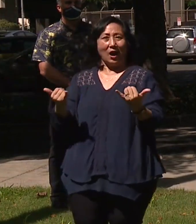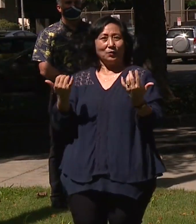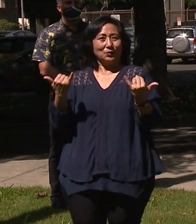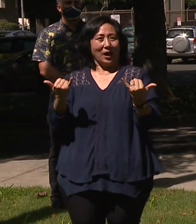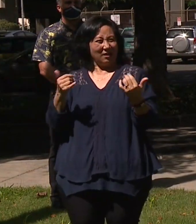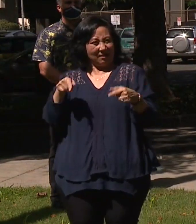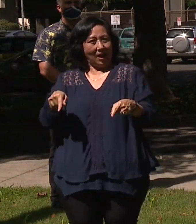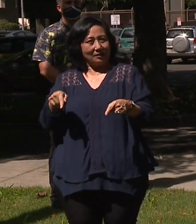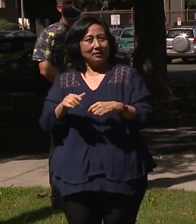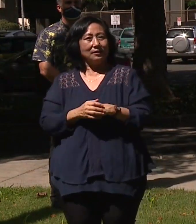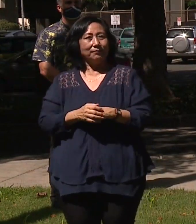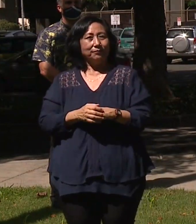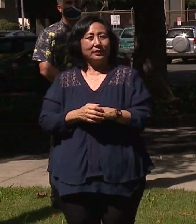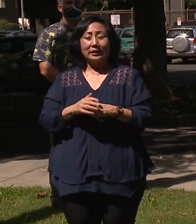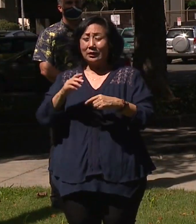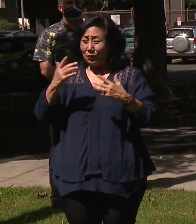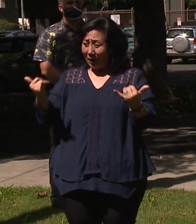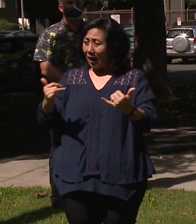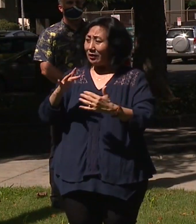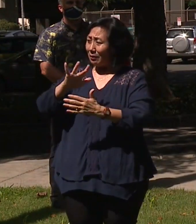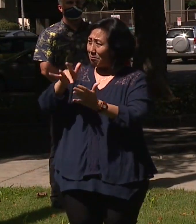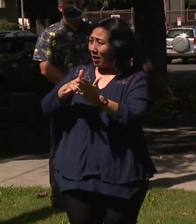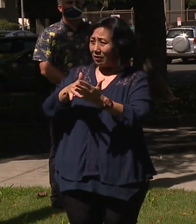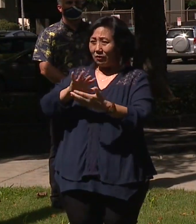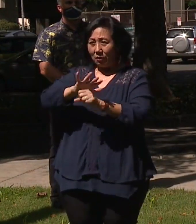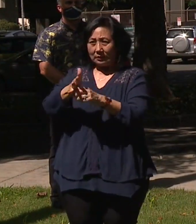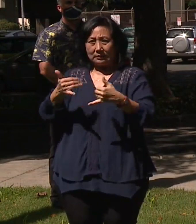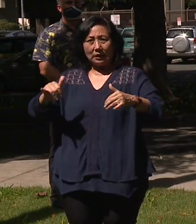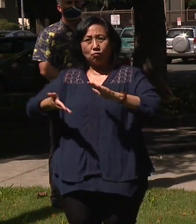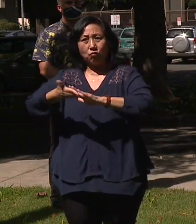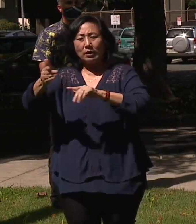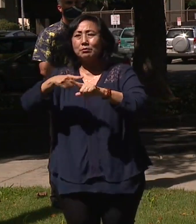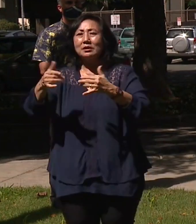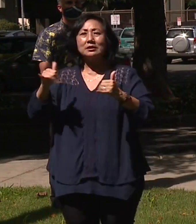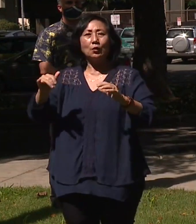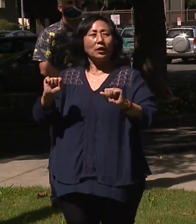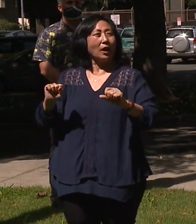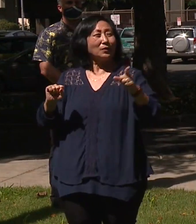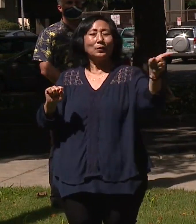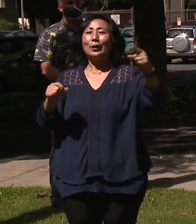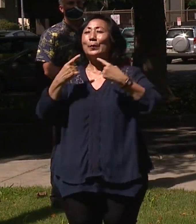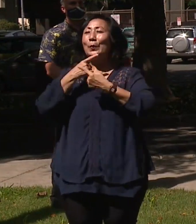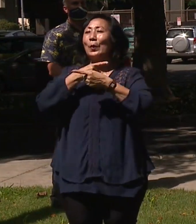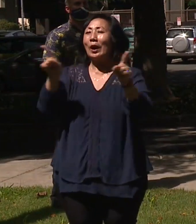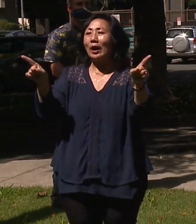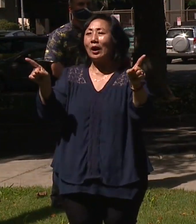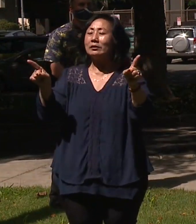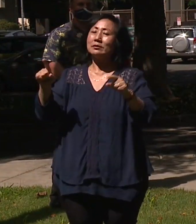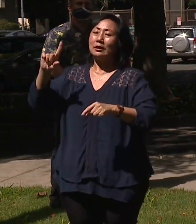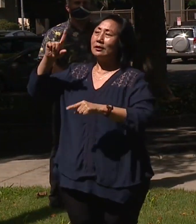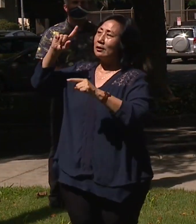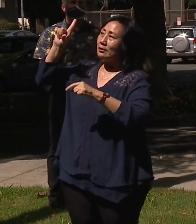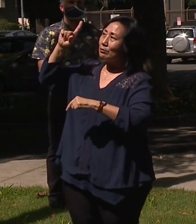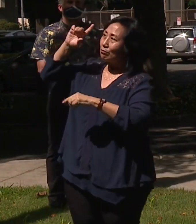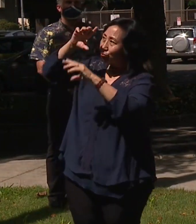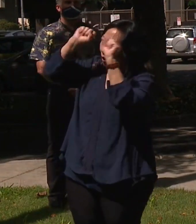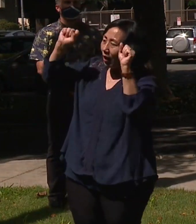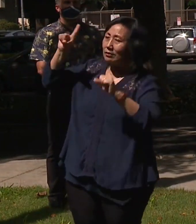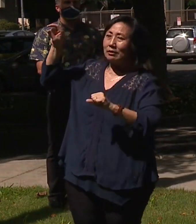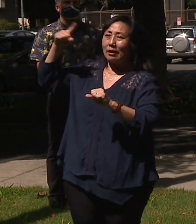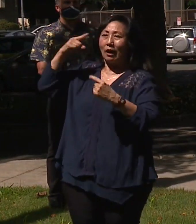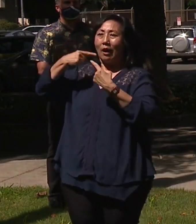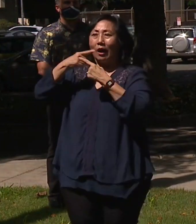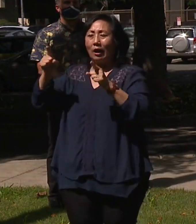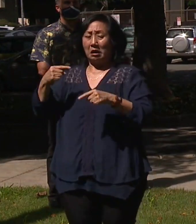here today in the middle of the pandemic. And I have this proclamation. know, proclamations are issued by presidents, governors and mayors. And